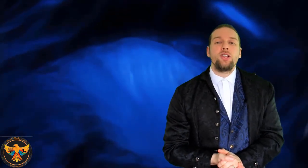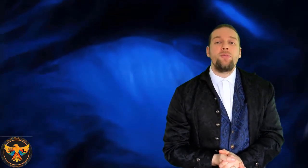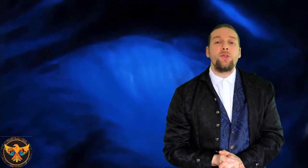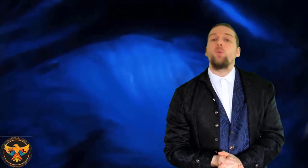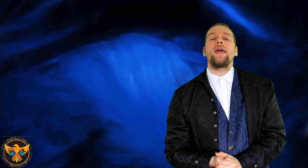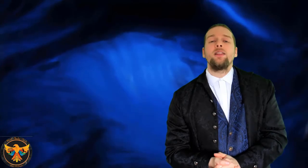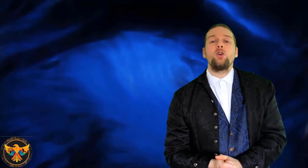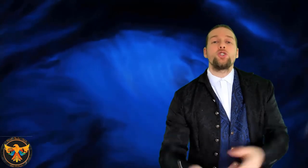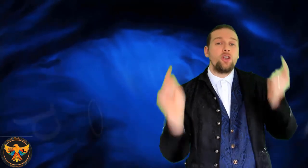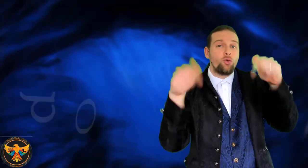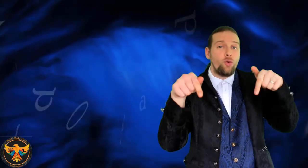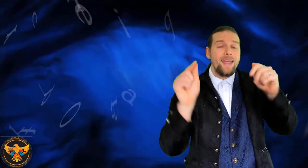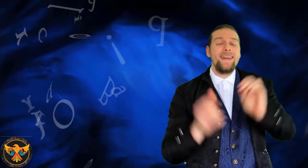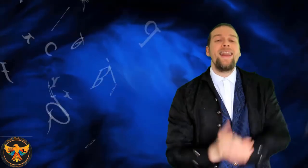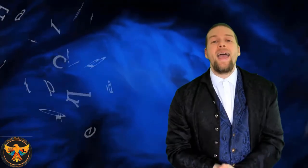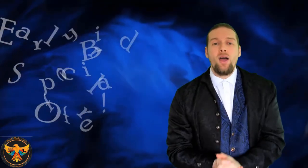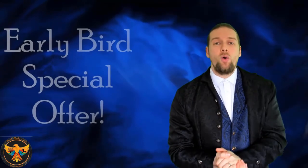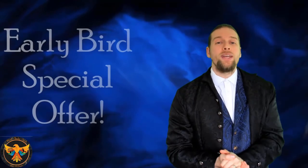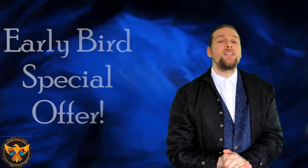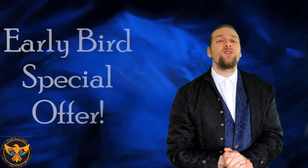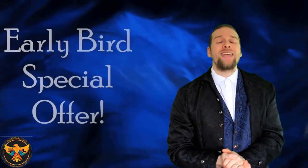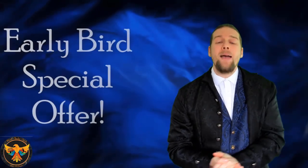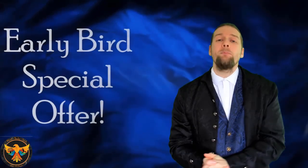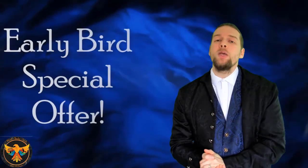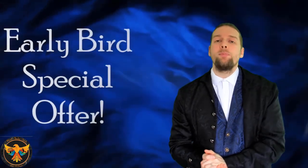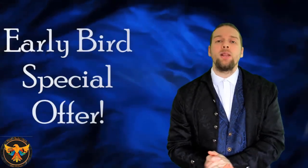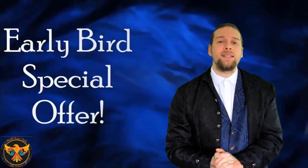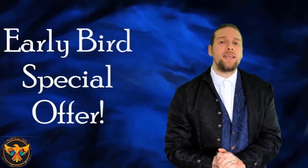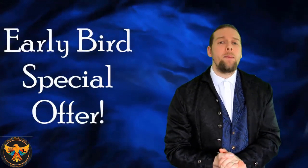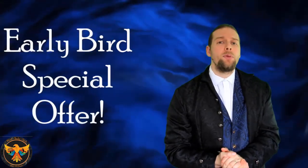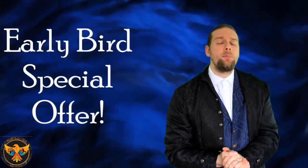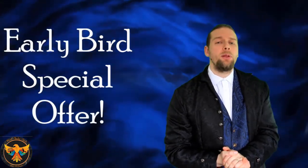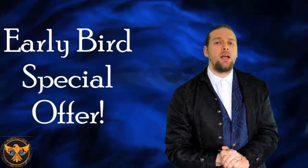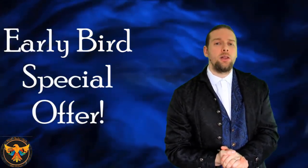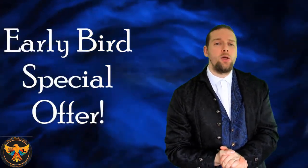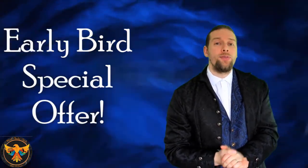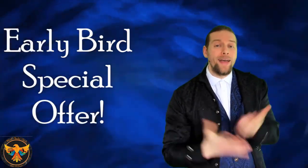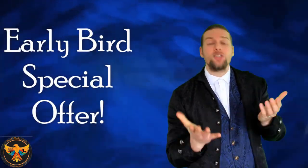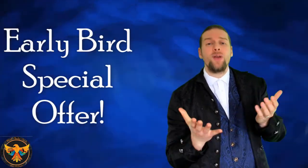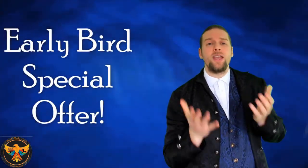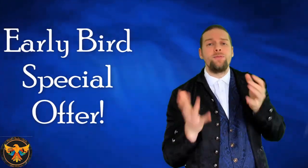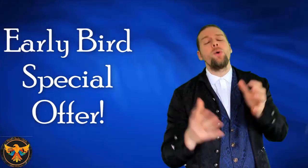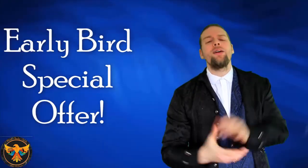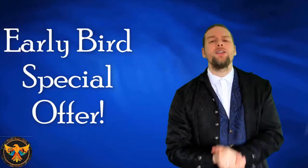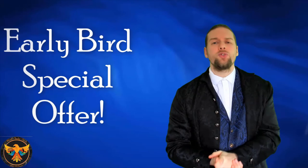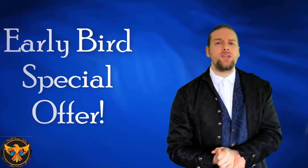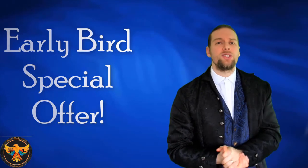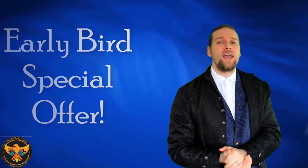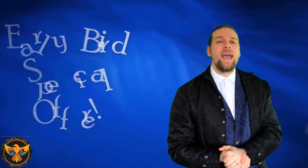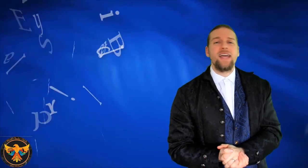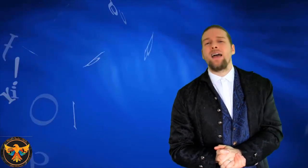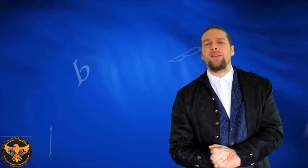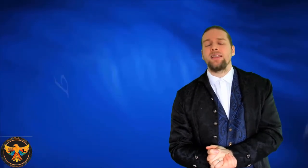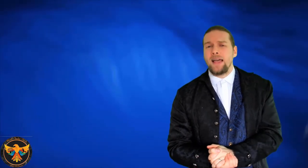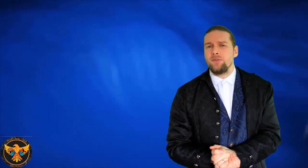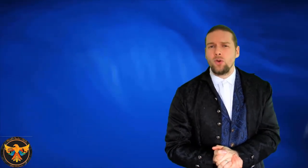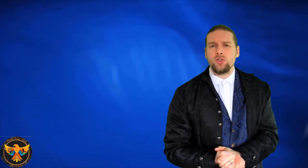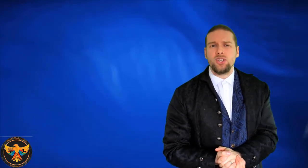offer that we are launching right now. It is for 10 people and 10 people alone. That's right, if you are interested in having life coaching